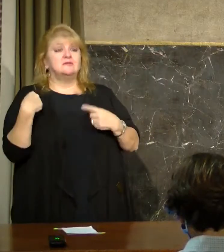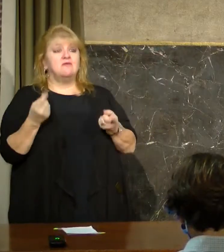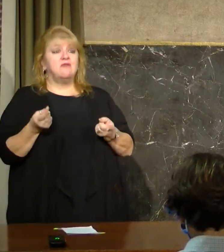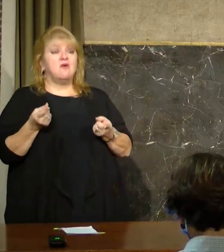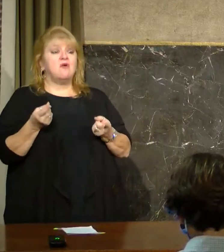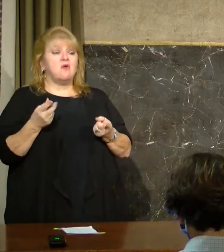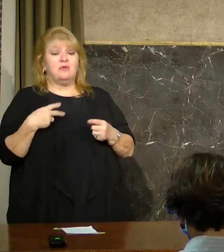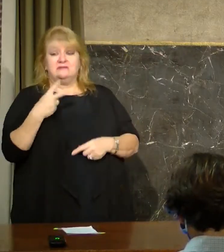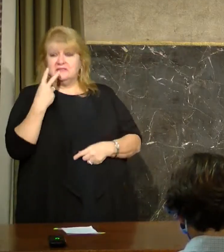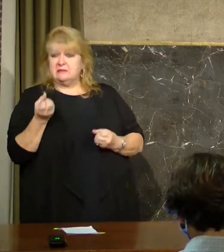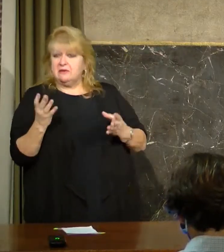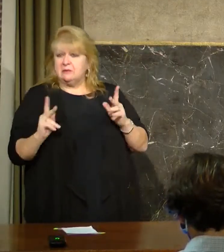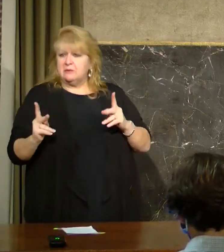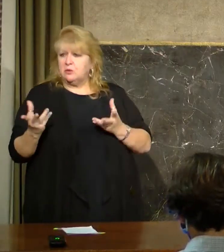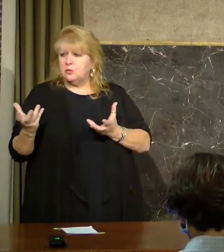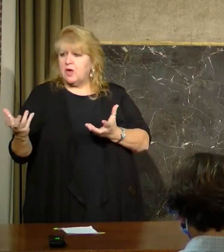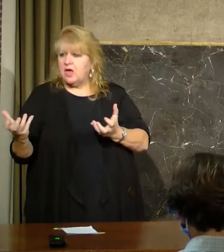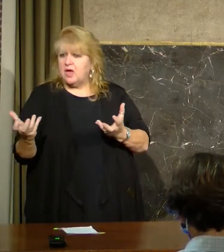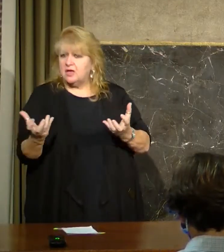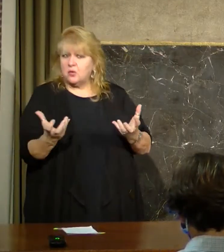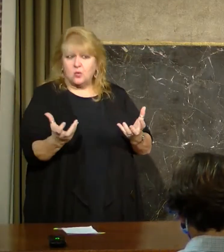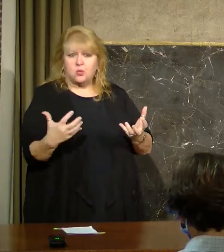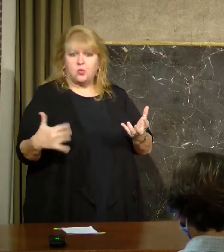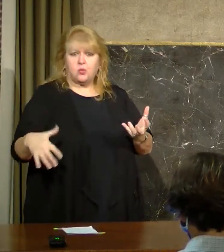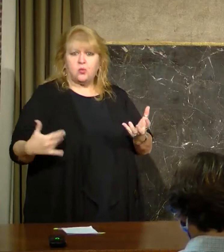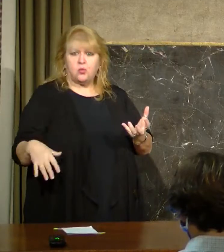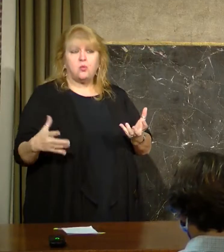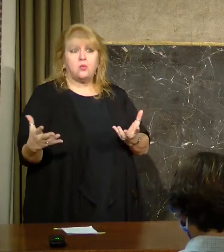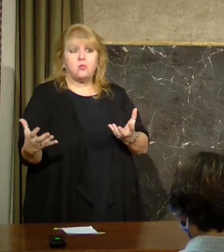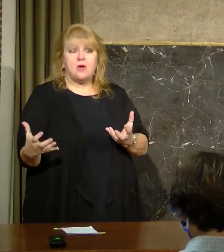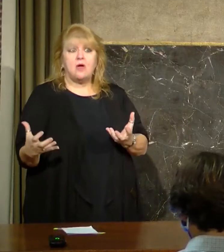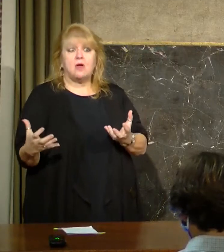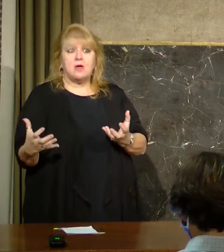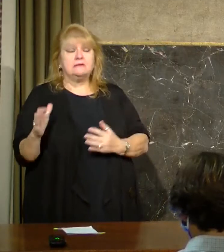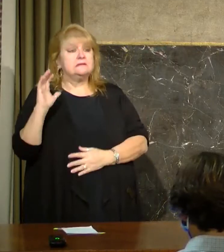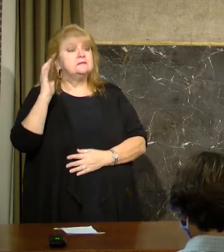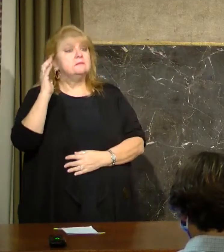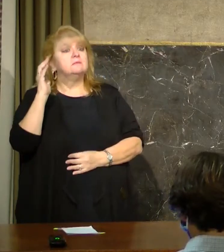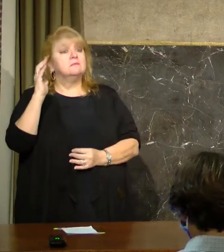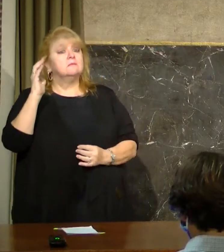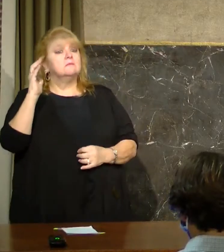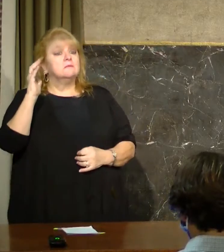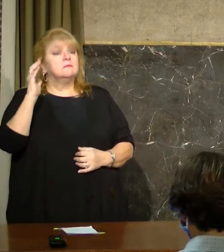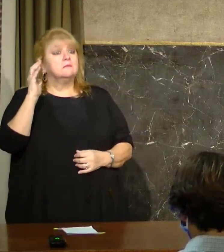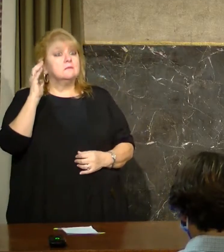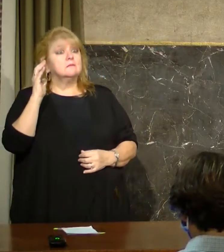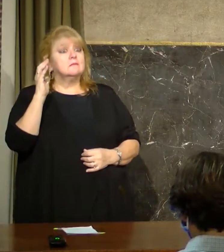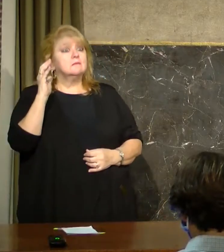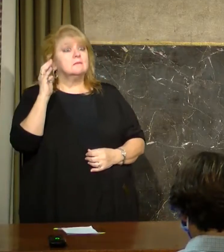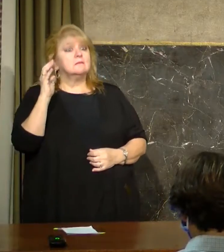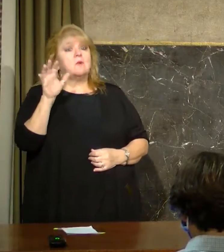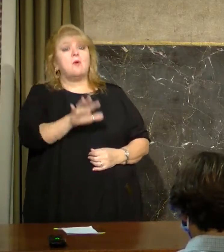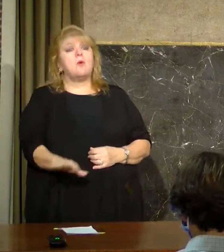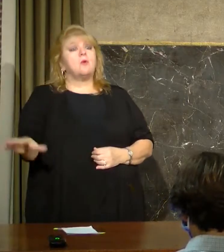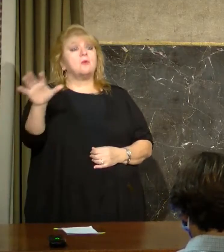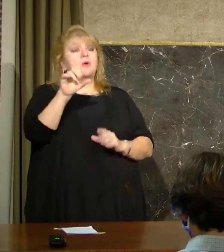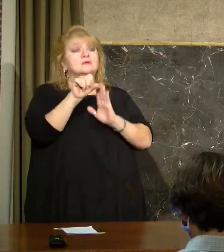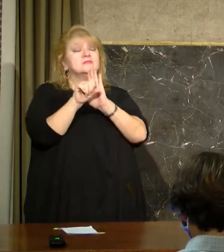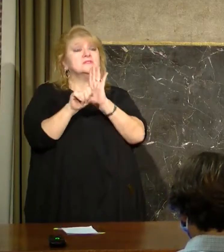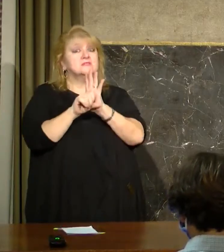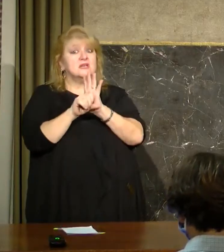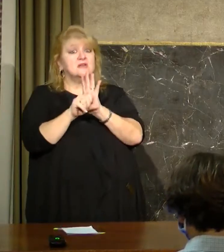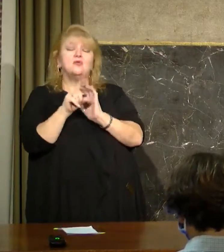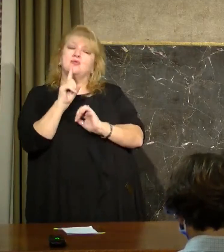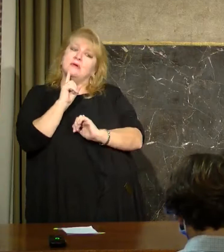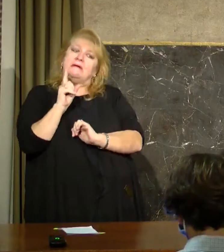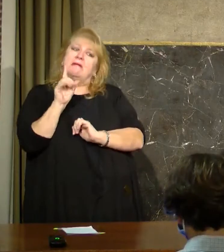the demand that we're seeing for vaccine and it appears that in settings all across the state and really all